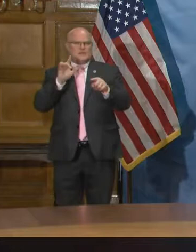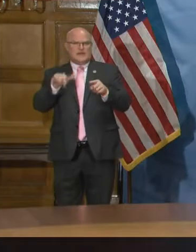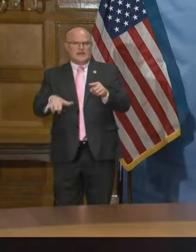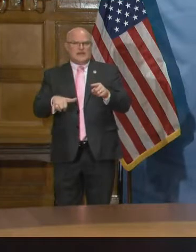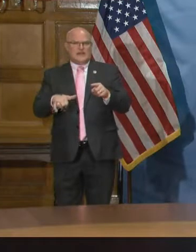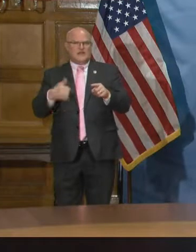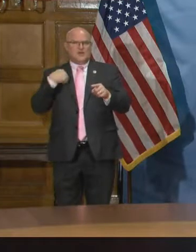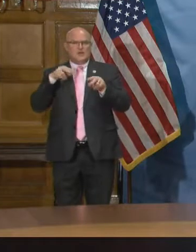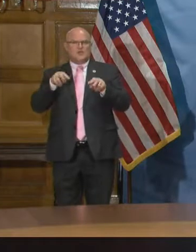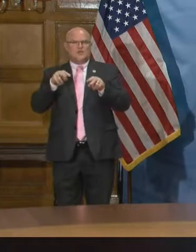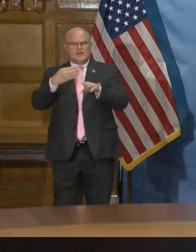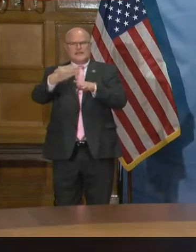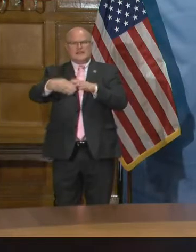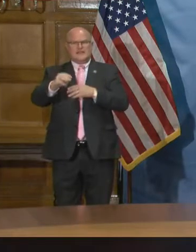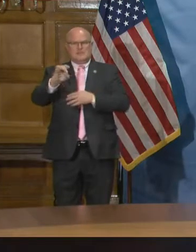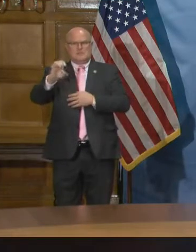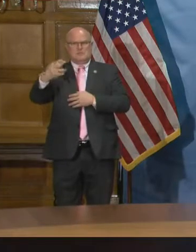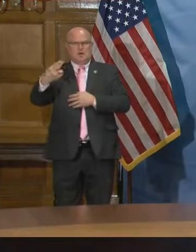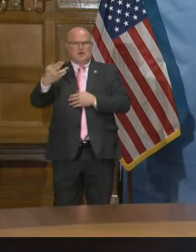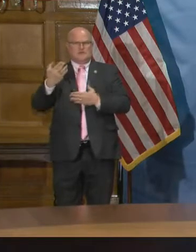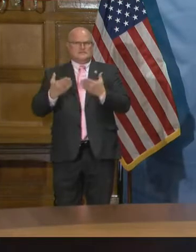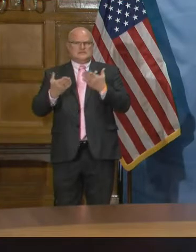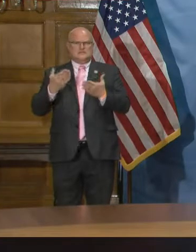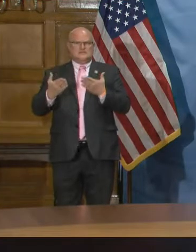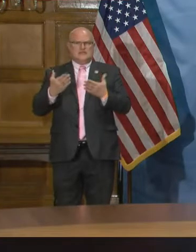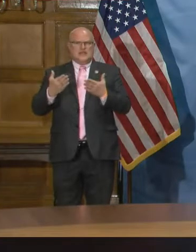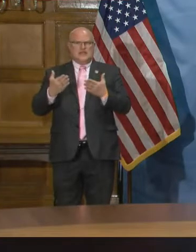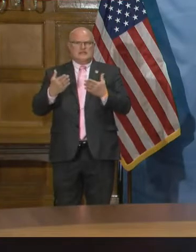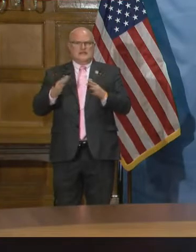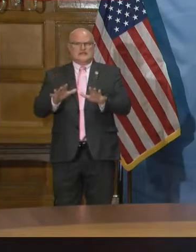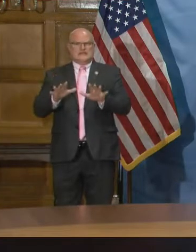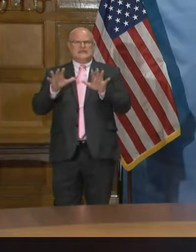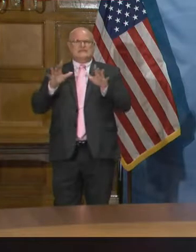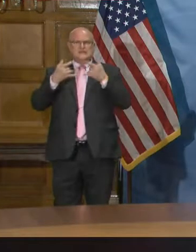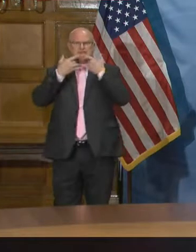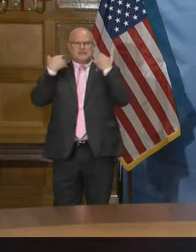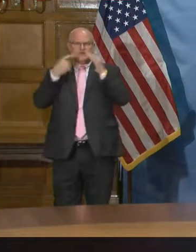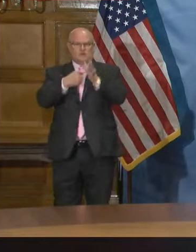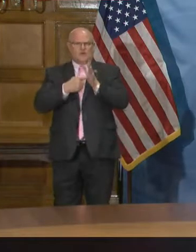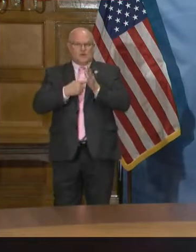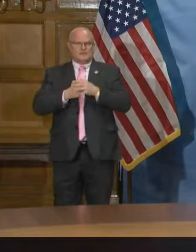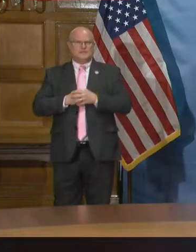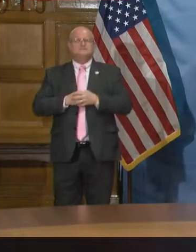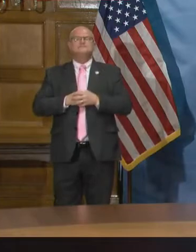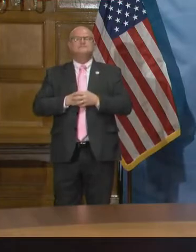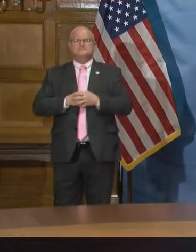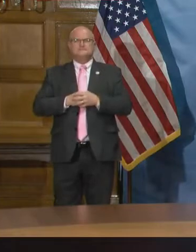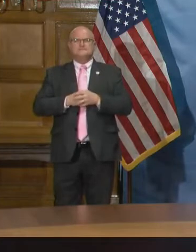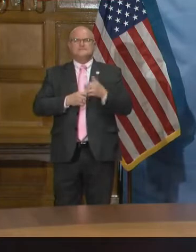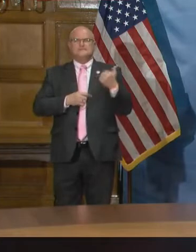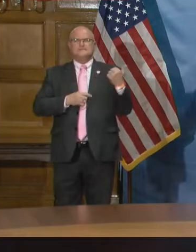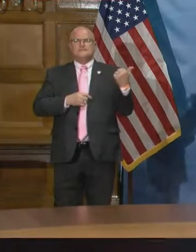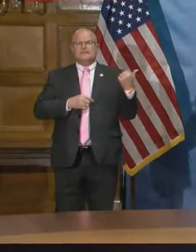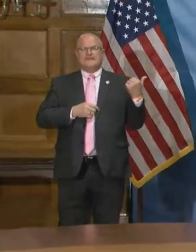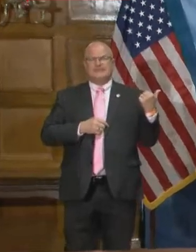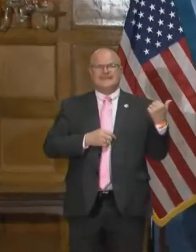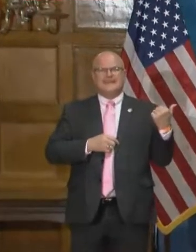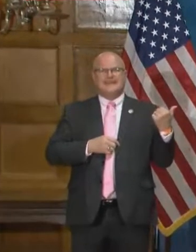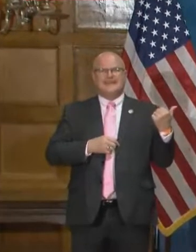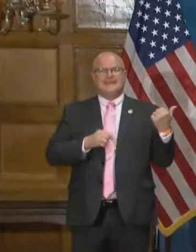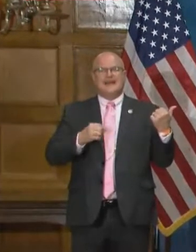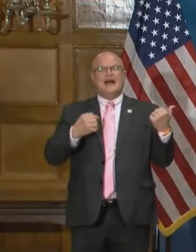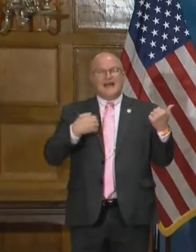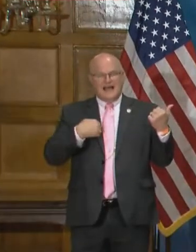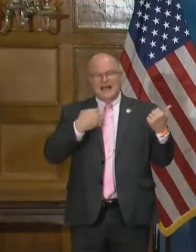that considering, you we're looking at the end of March to maybe lift that mandate? Uh, well, uh,